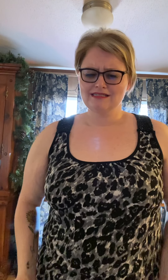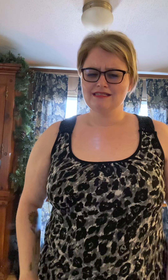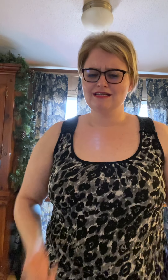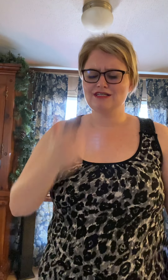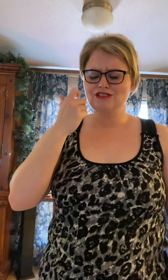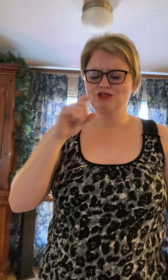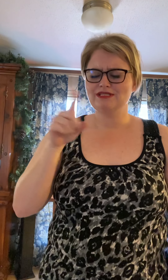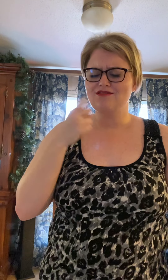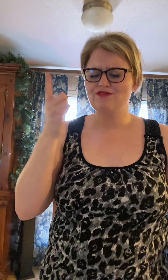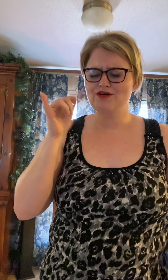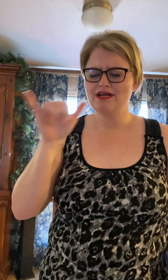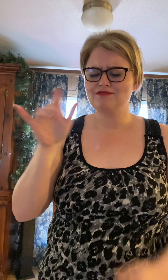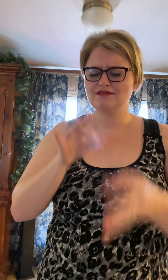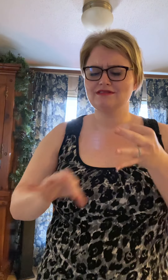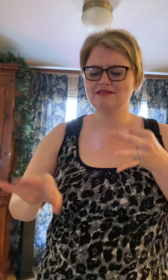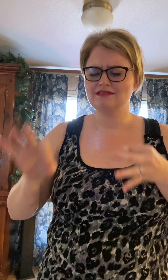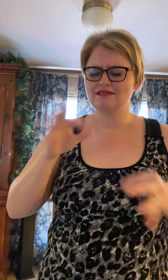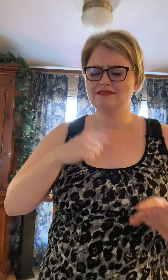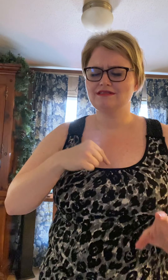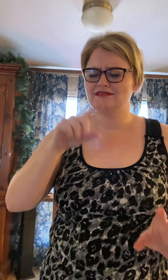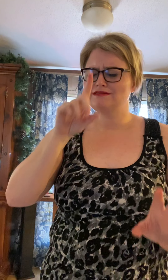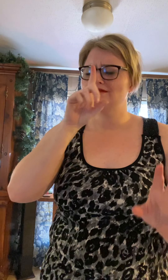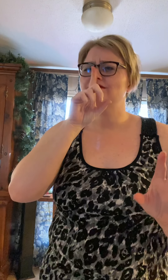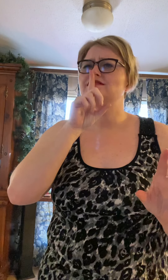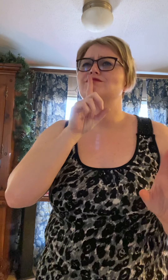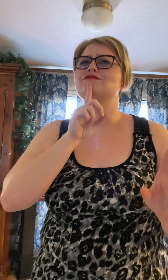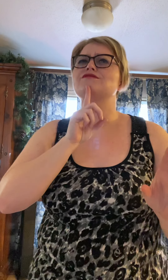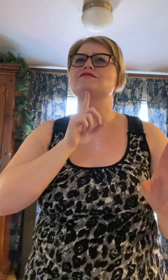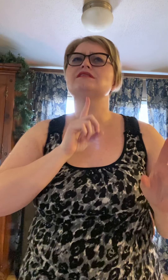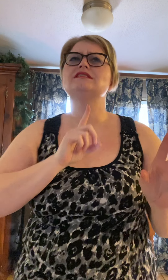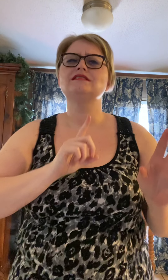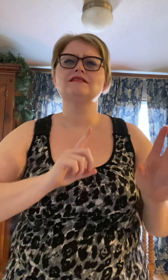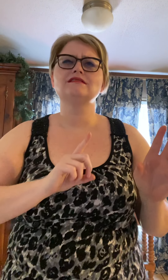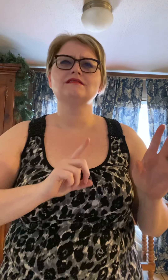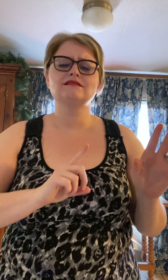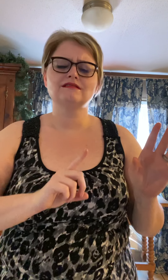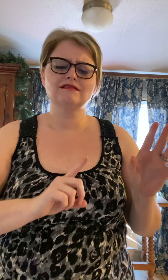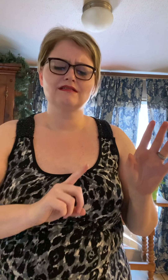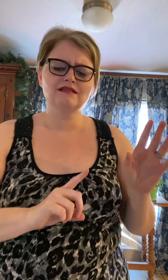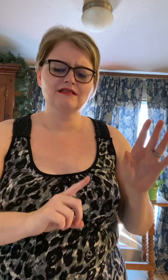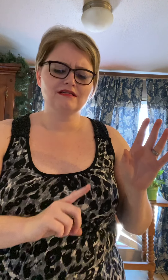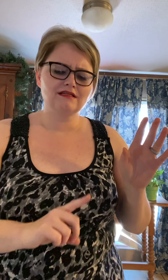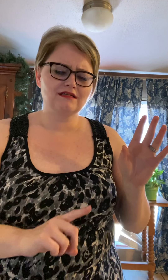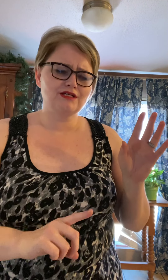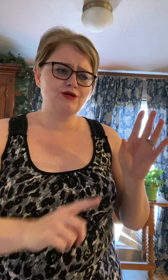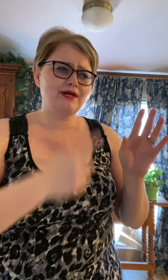You said forever Now I drive alone past your street Red